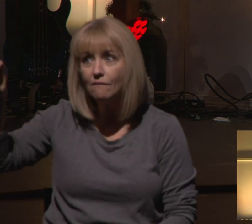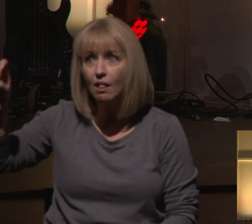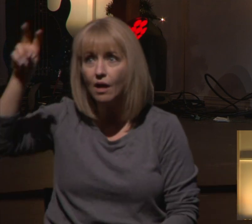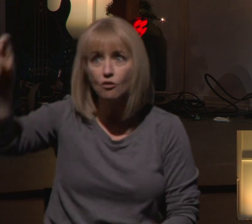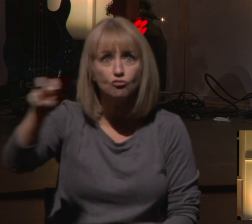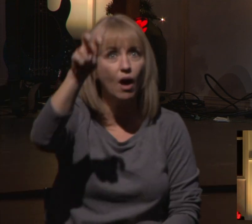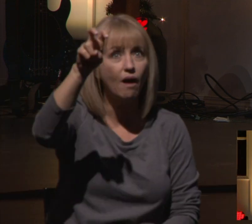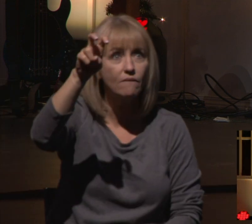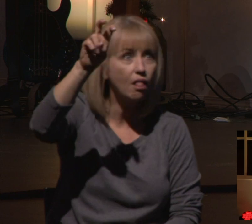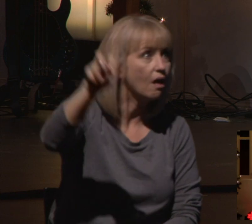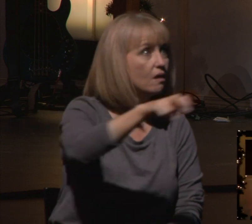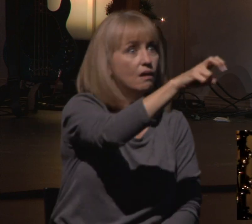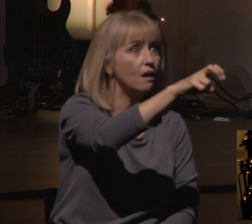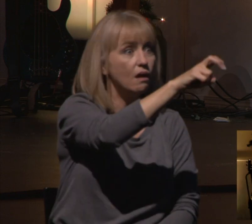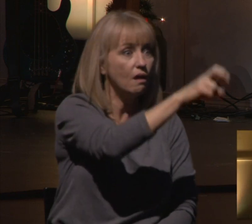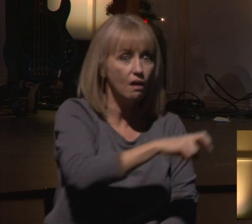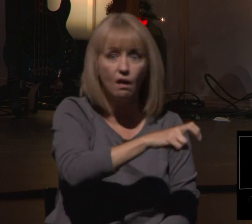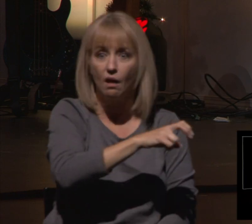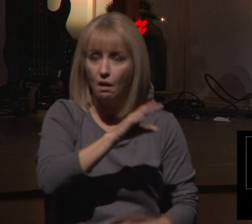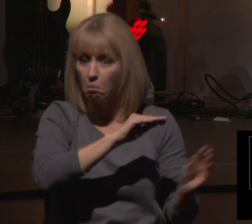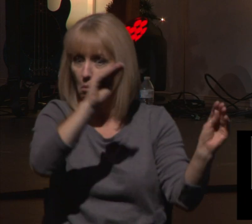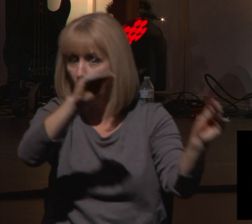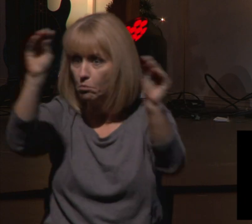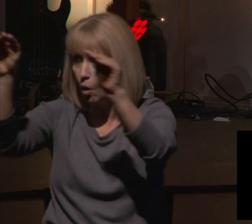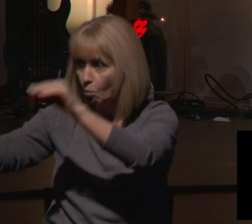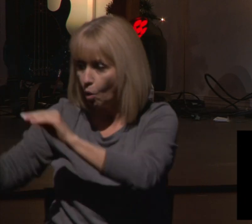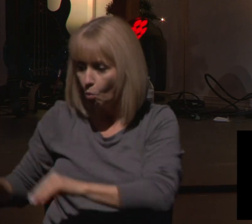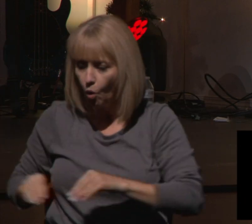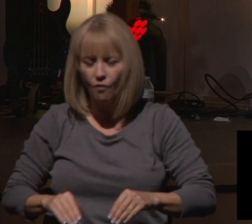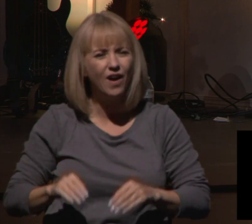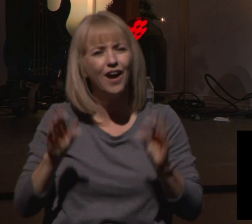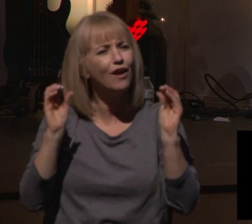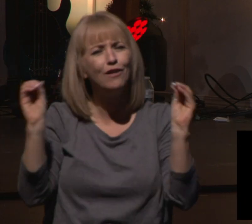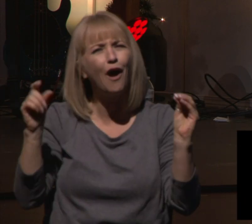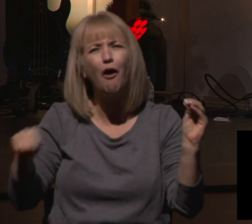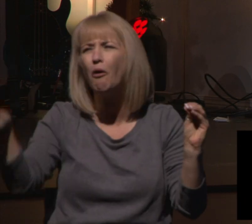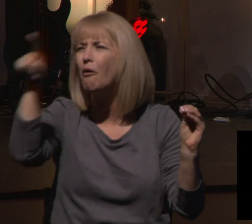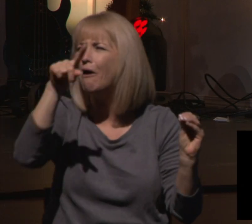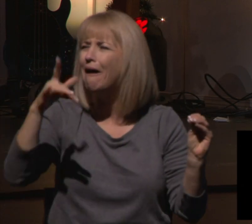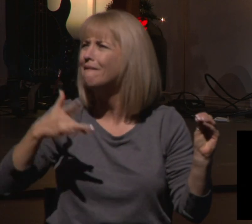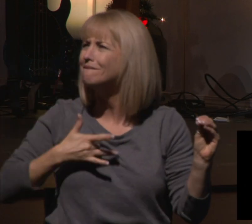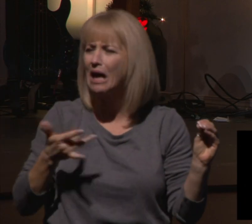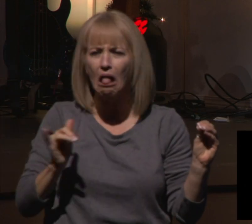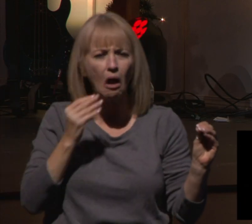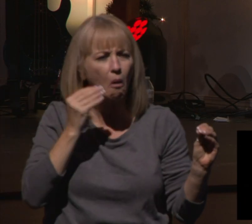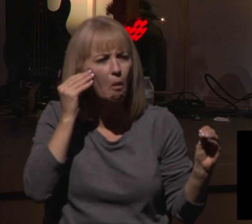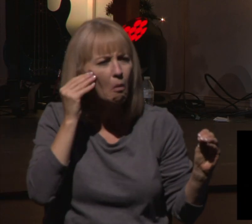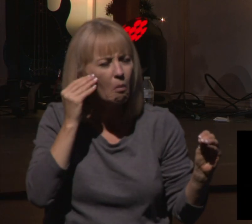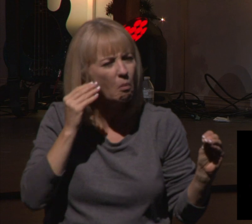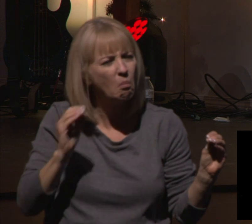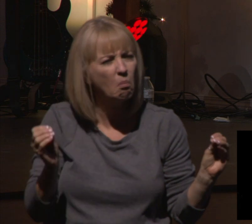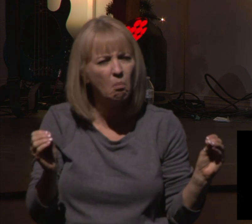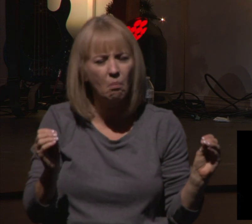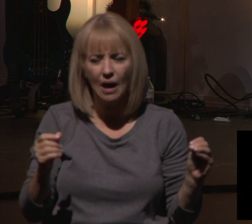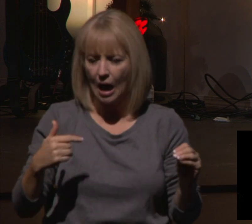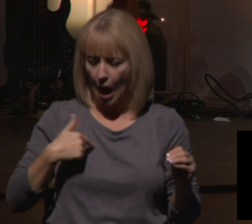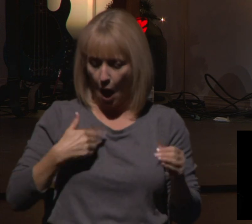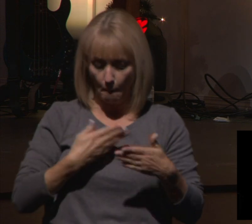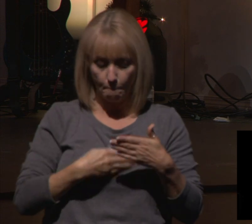It was hard to really settle down someplace and have a place that felt like you were home. I was born in